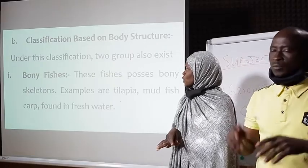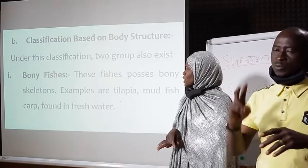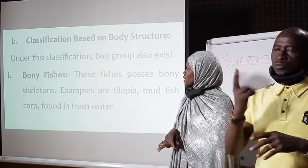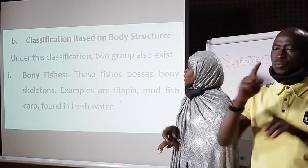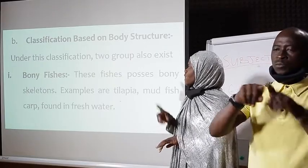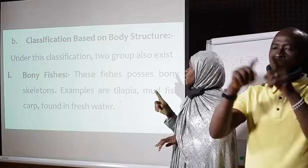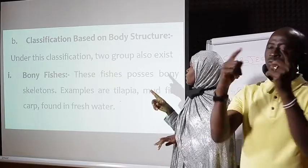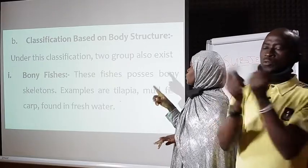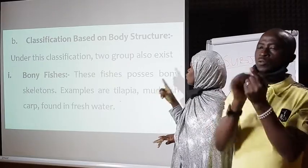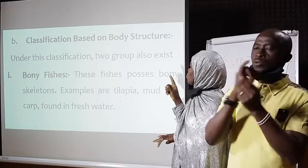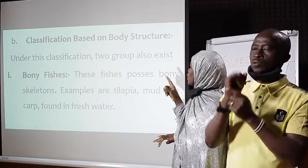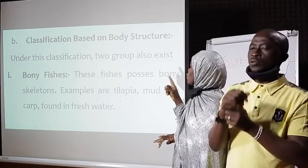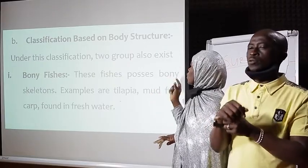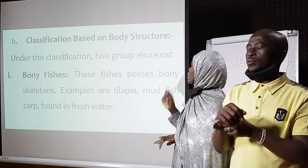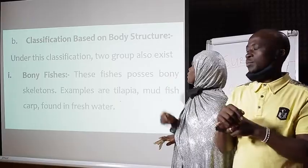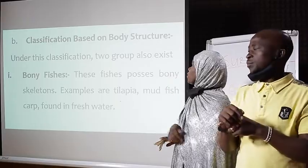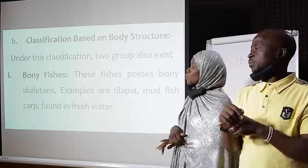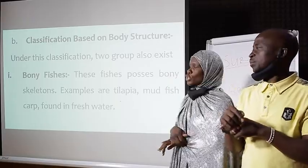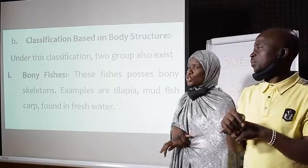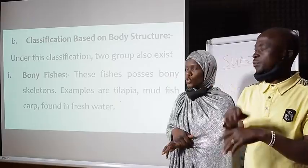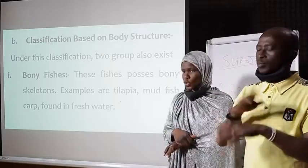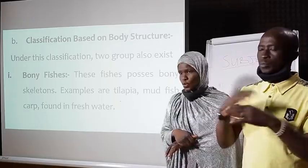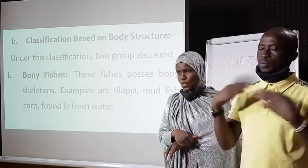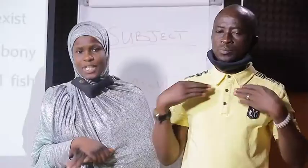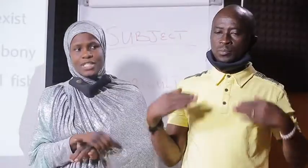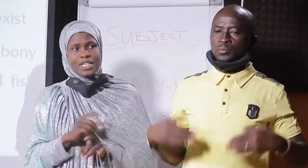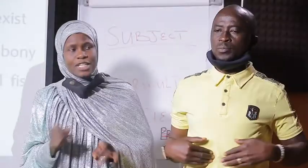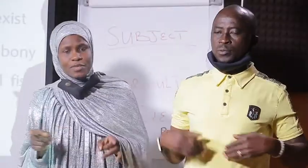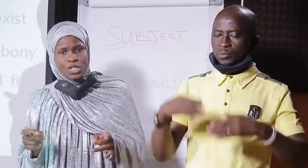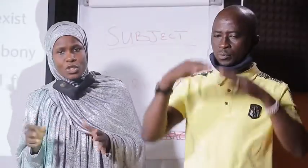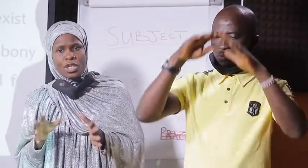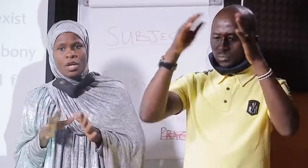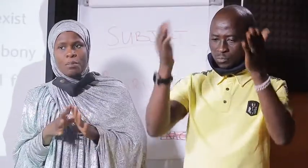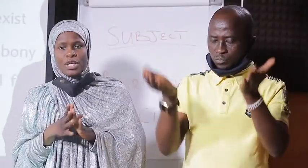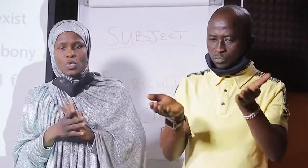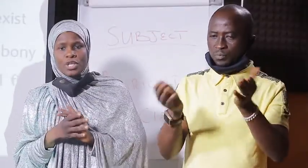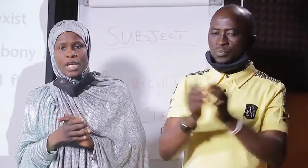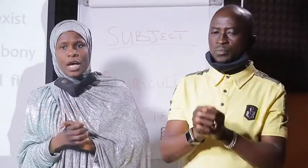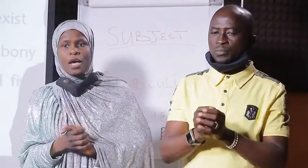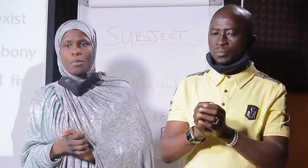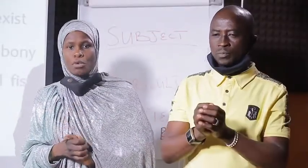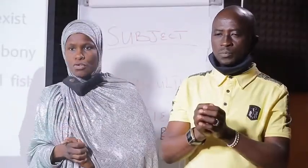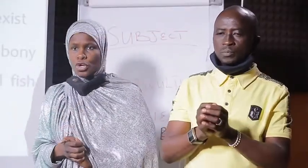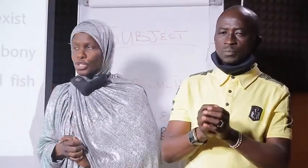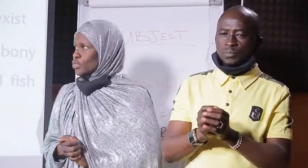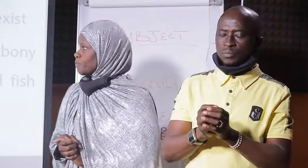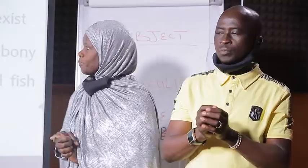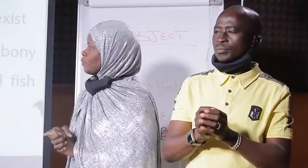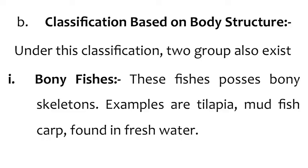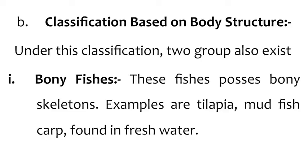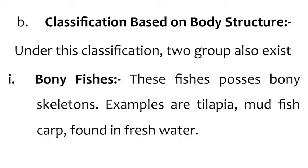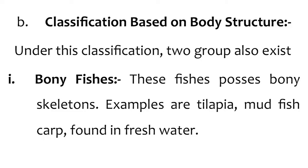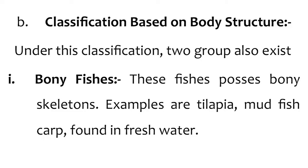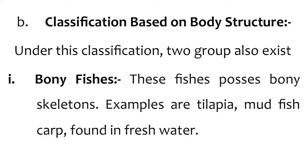classification is classification based on the body structure. That is, based on their morphology.